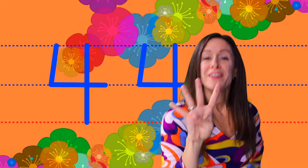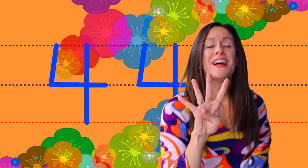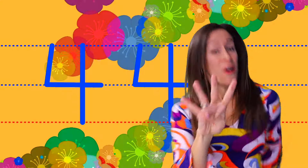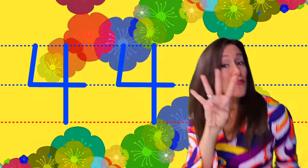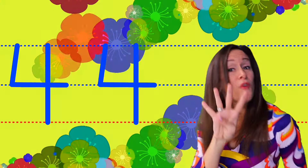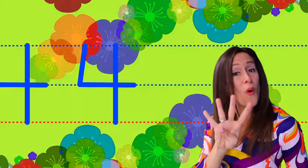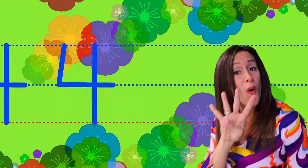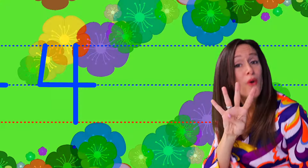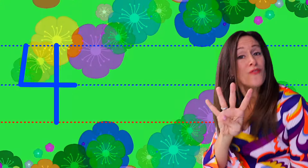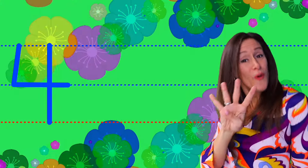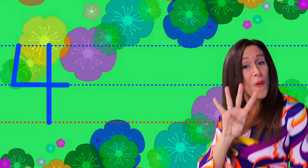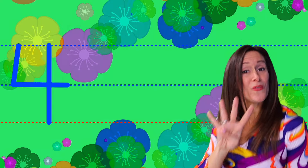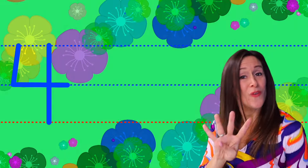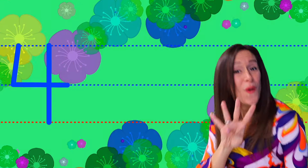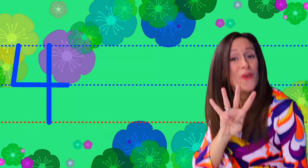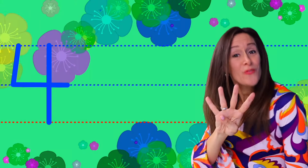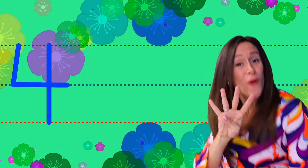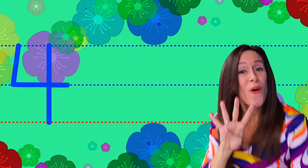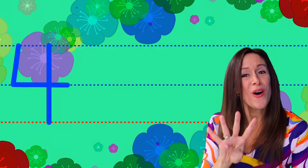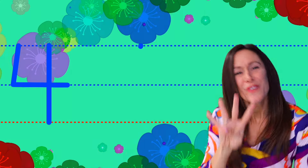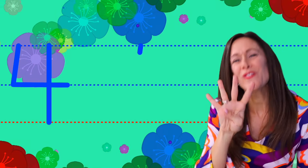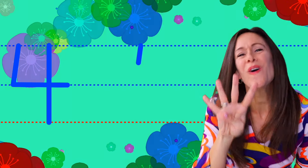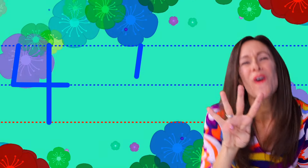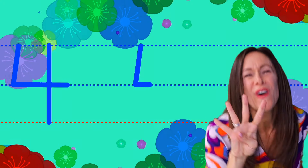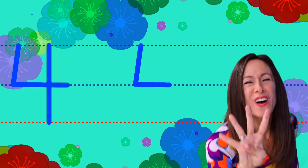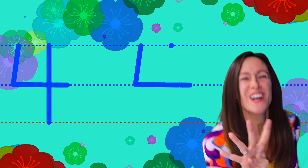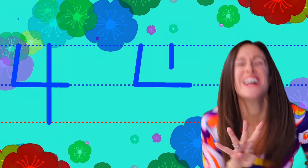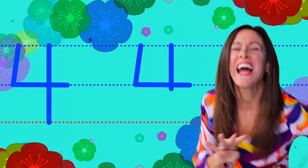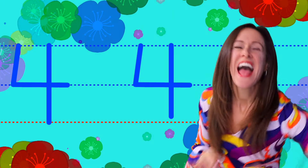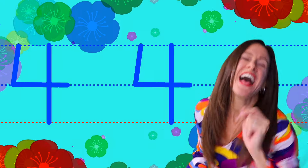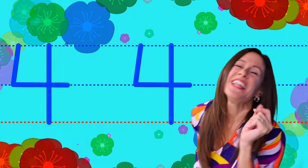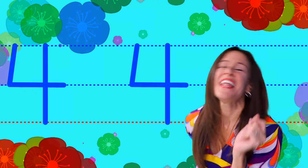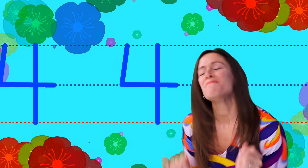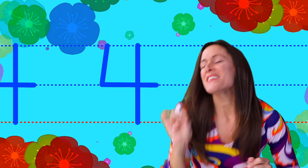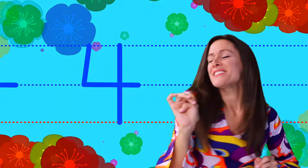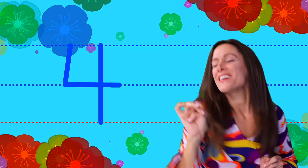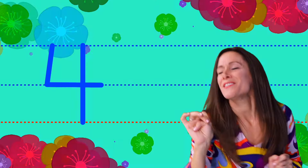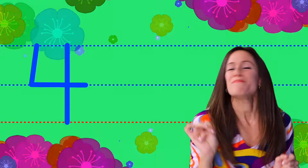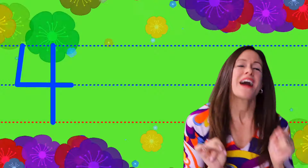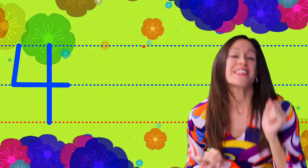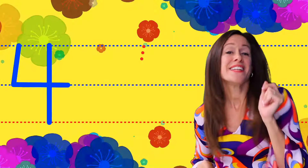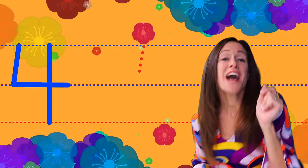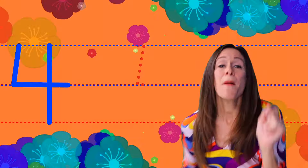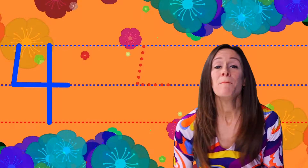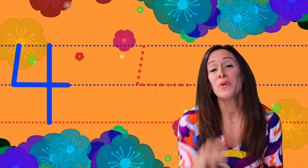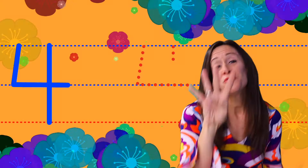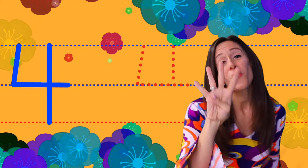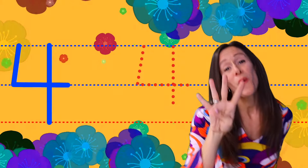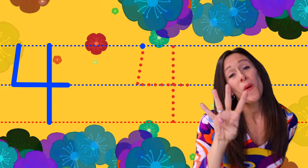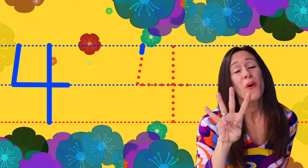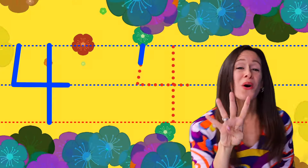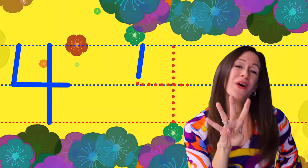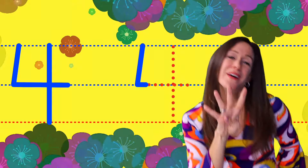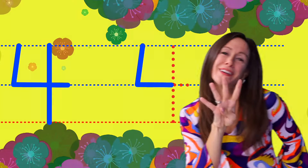Four, four, four, four, four Let me tell you about the number four